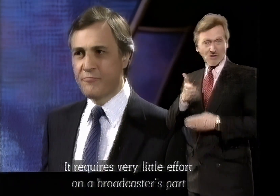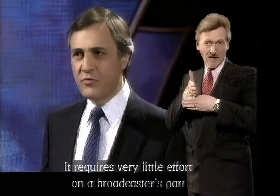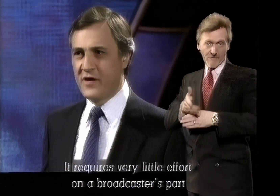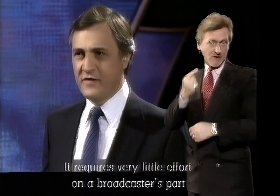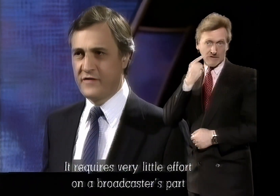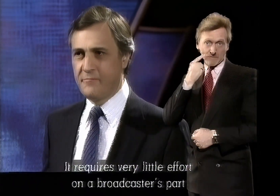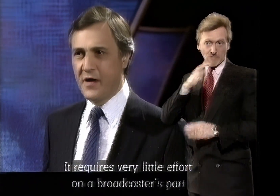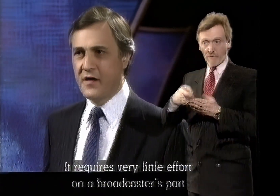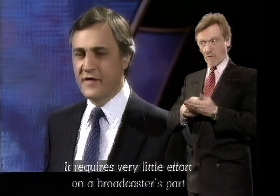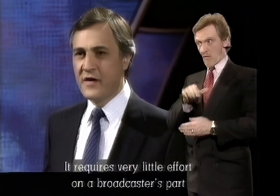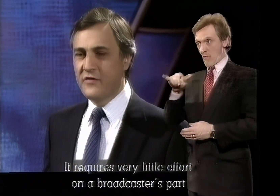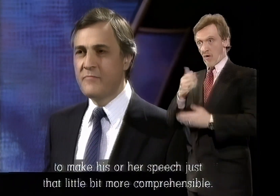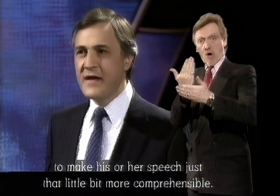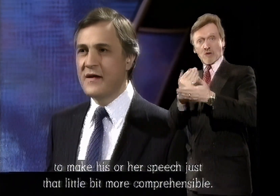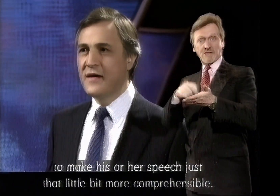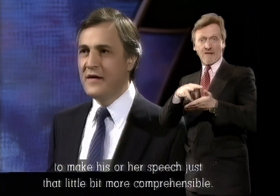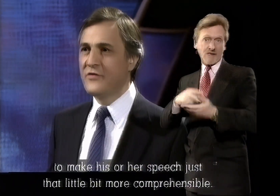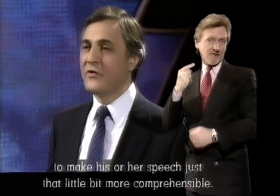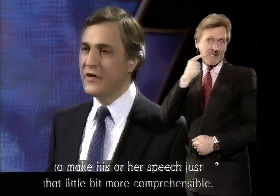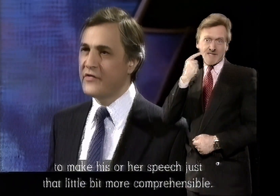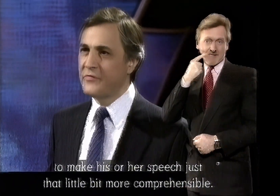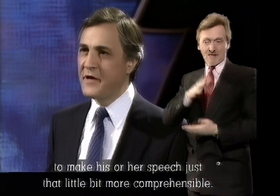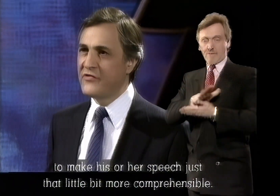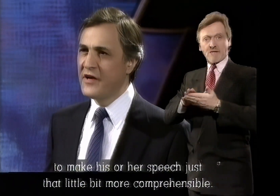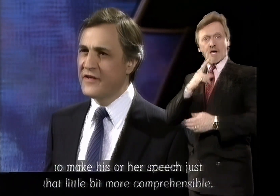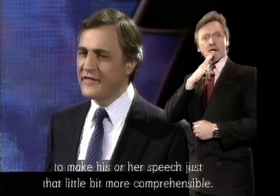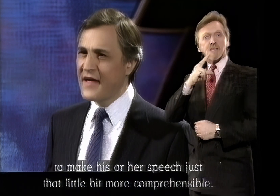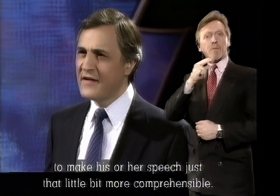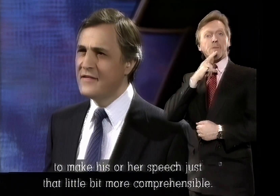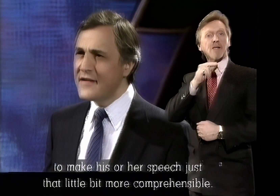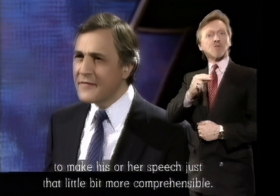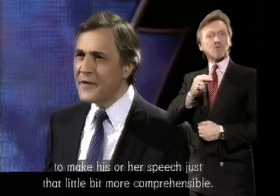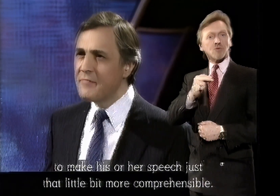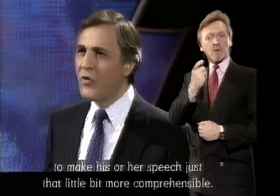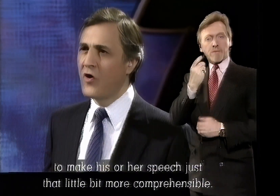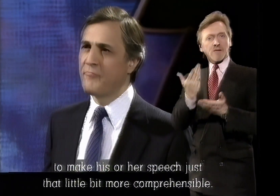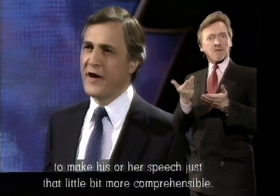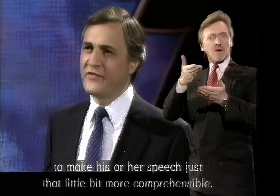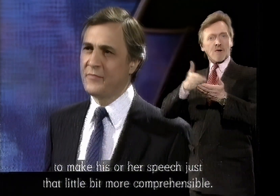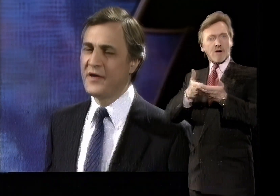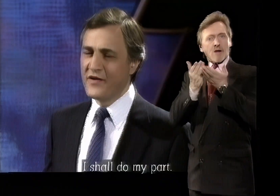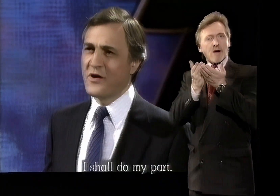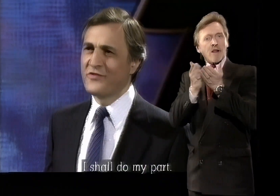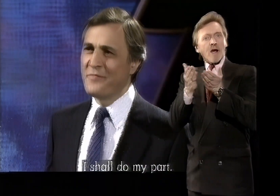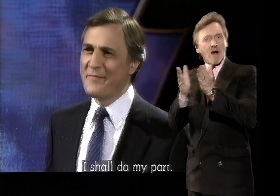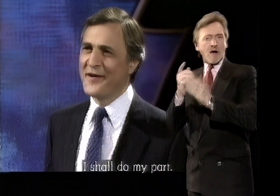broadcaster's part to make his or her speech just that little bit more comprehensible. So I shall do my part.